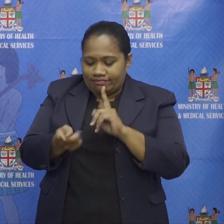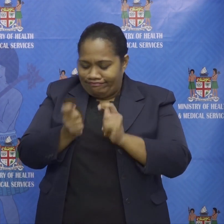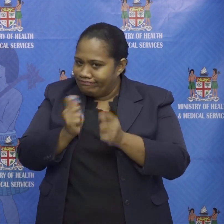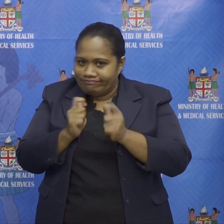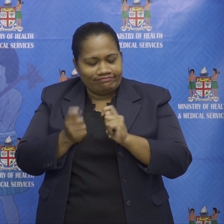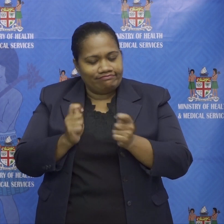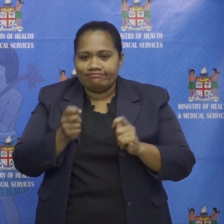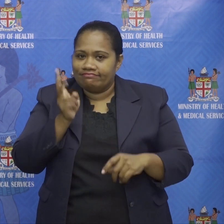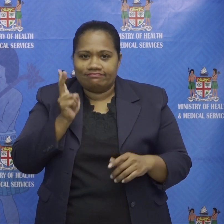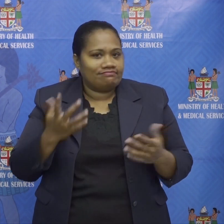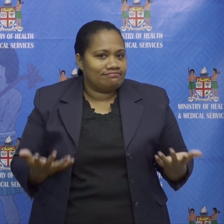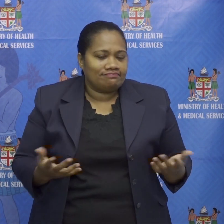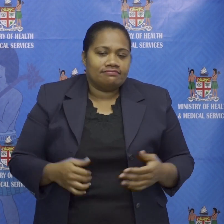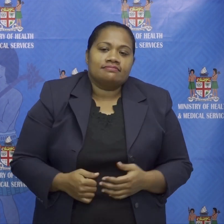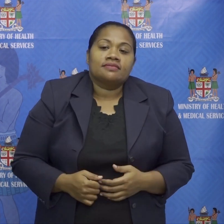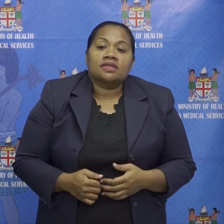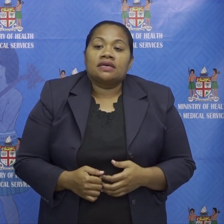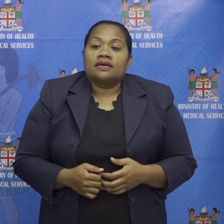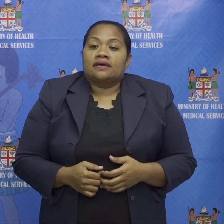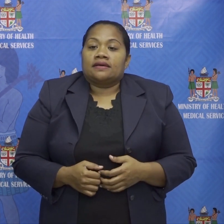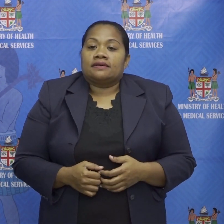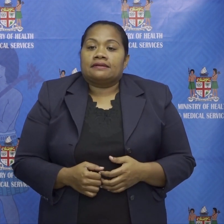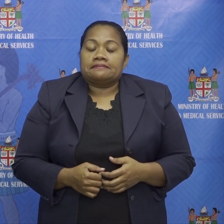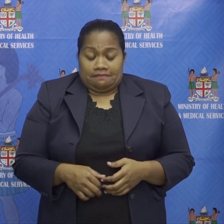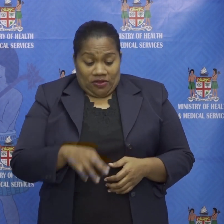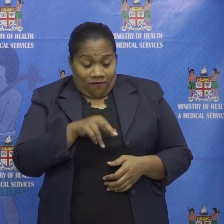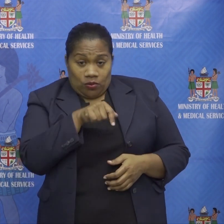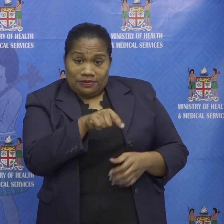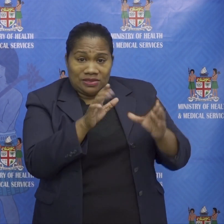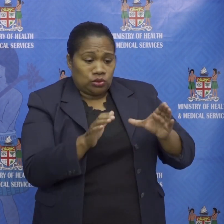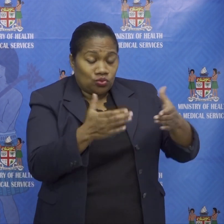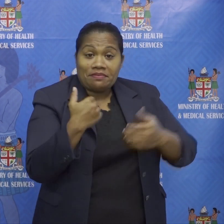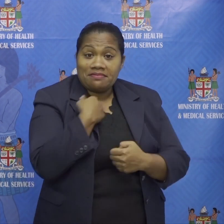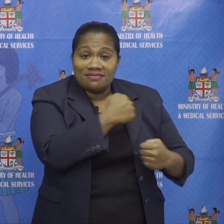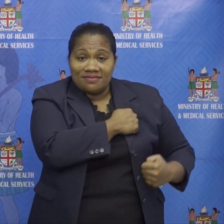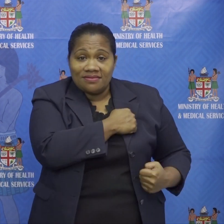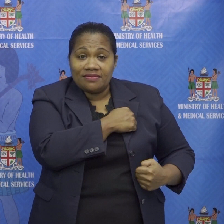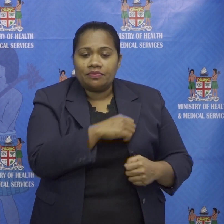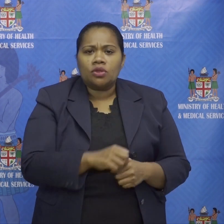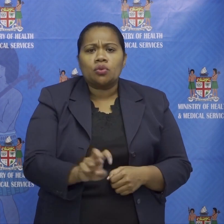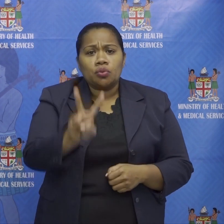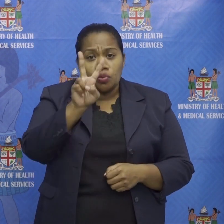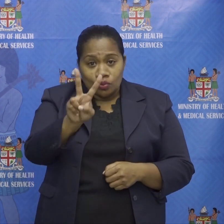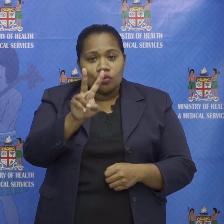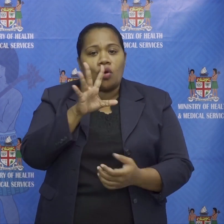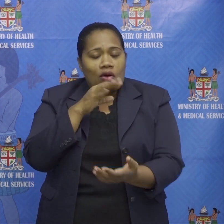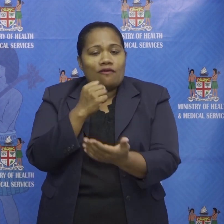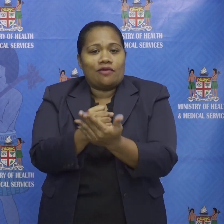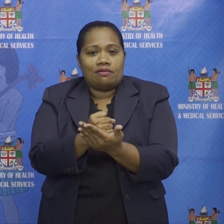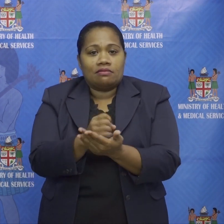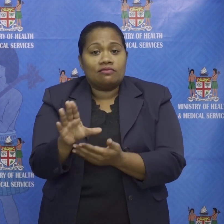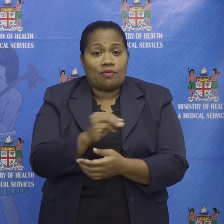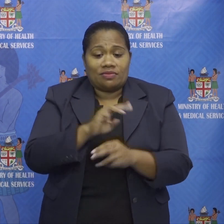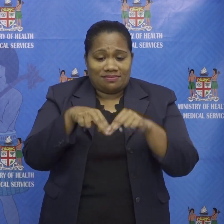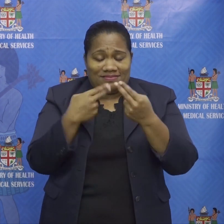in addition to this cluster of soldiers two soldiers two cases were confirmed among the family members of the